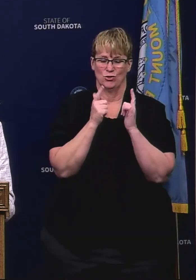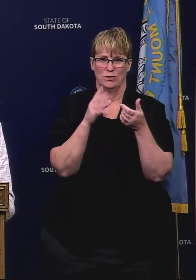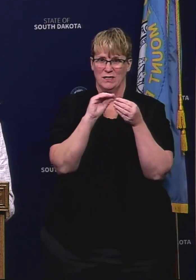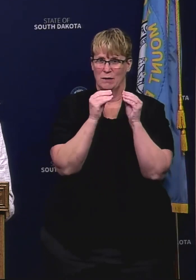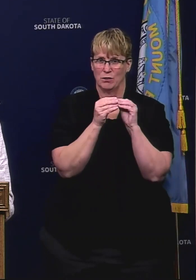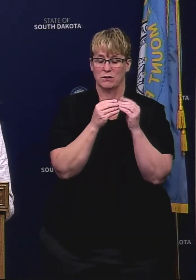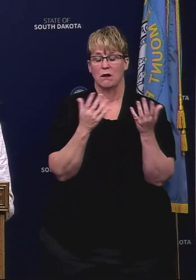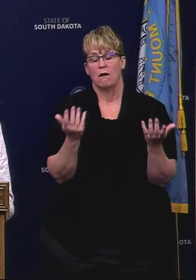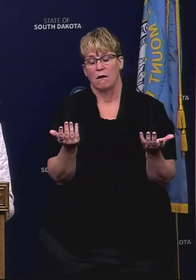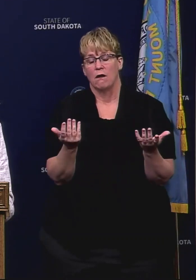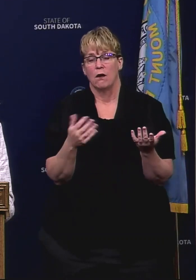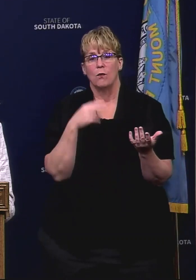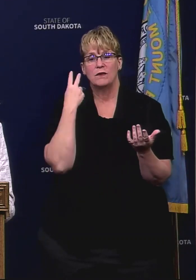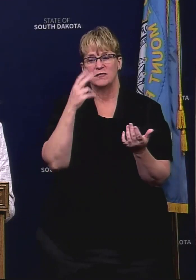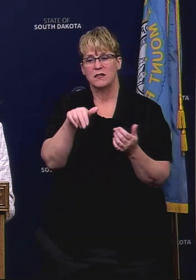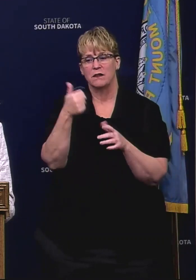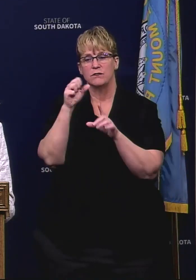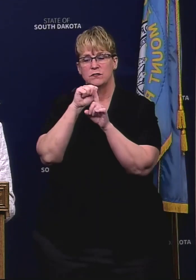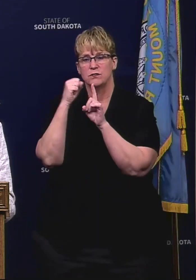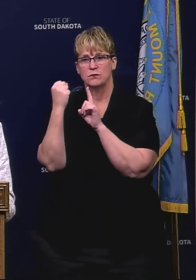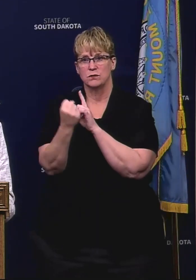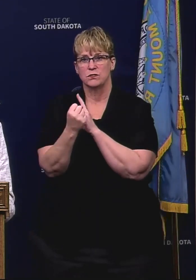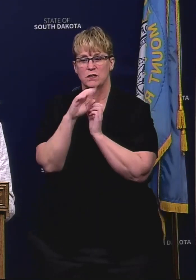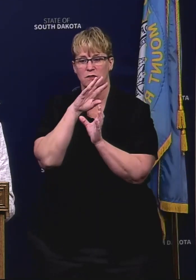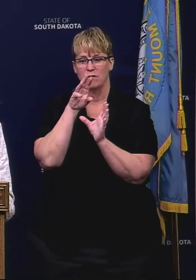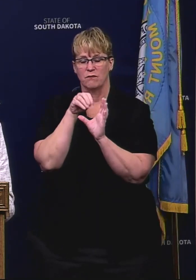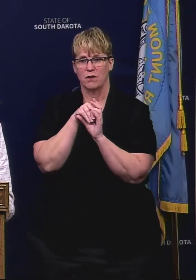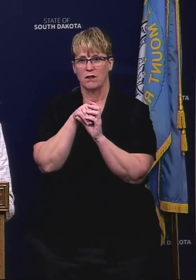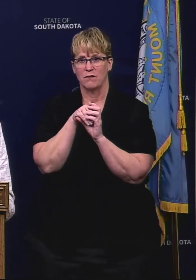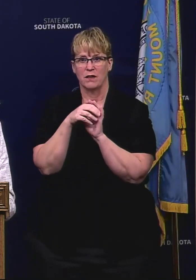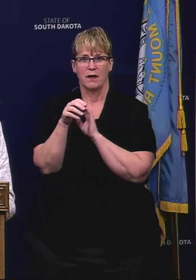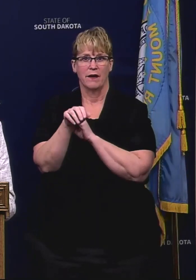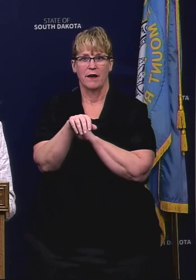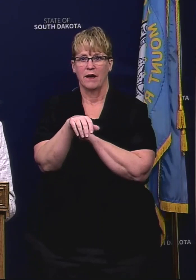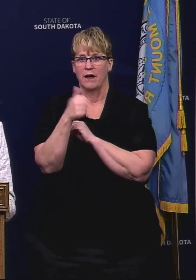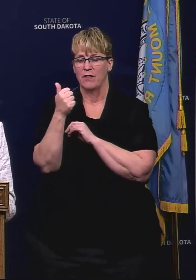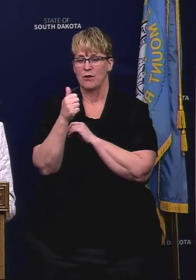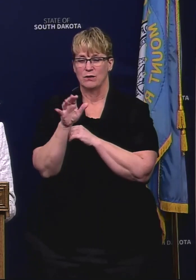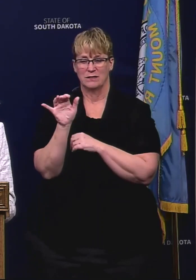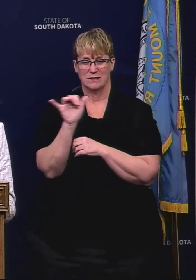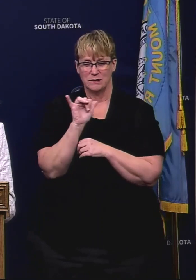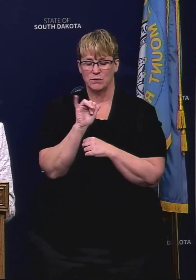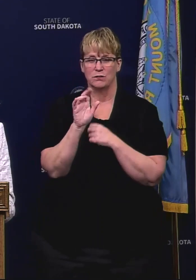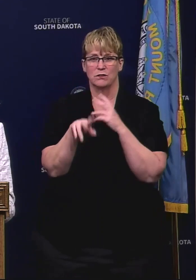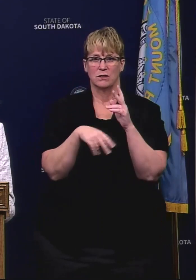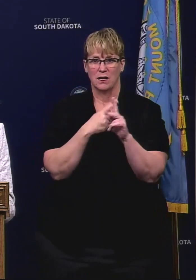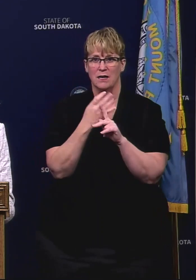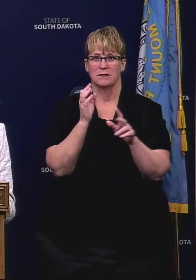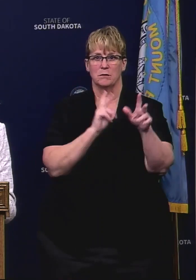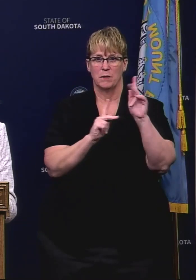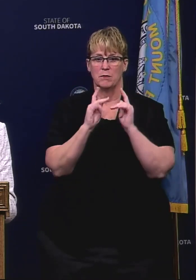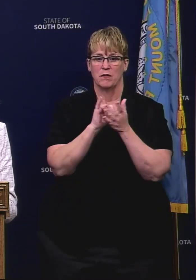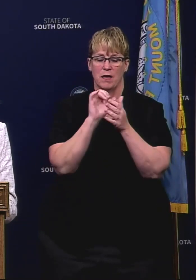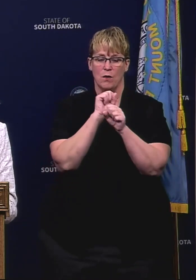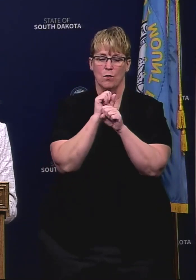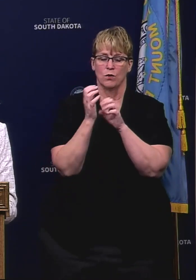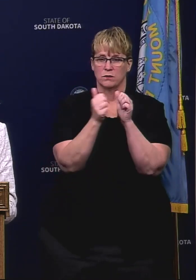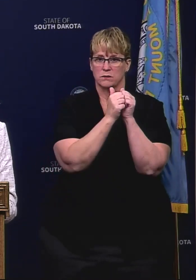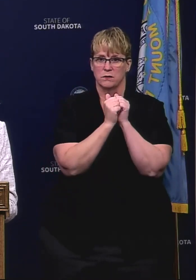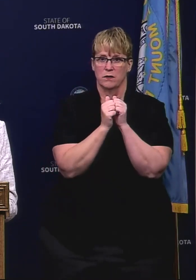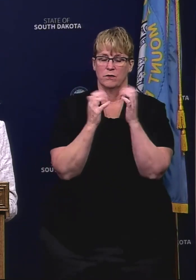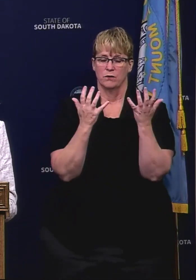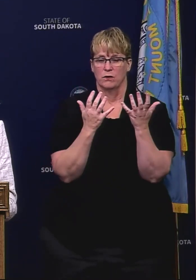You know we've seen other situations involving other similar types of folks that work together very